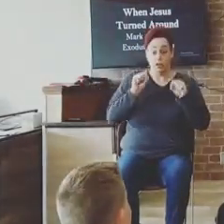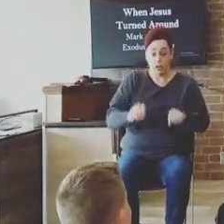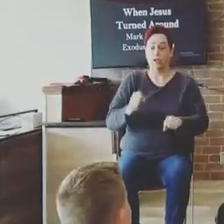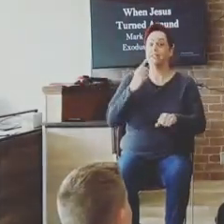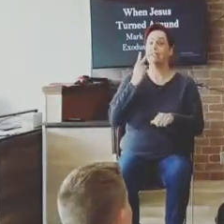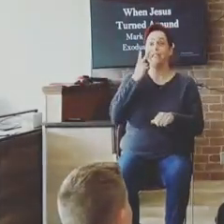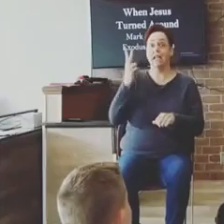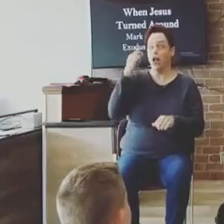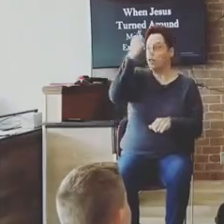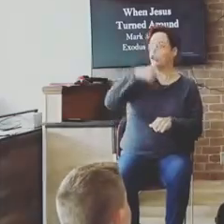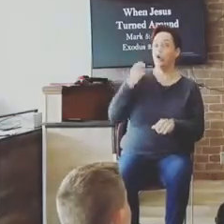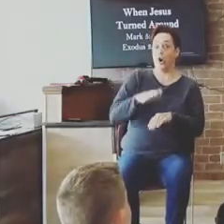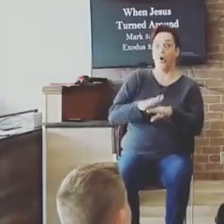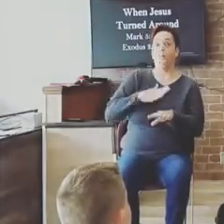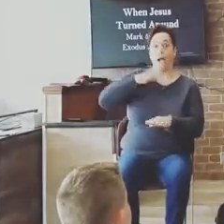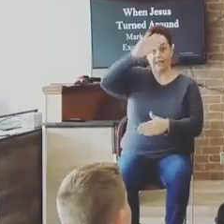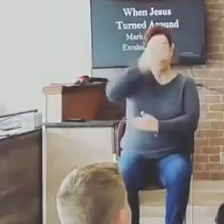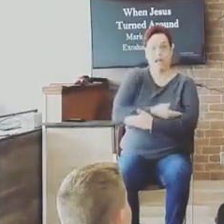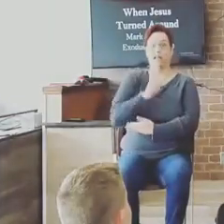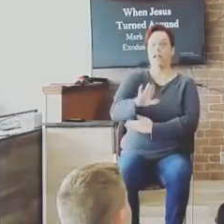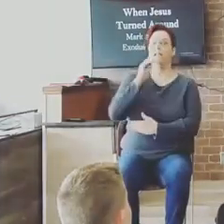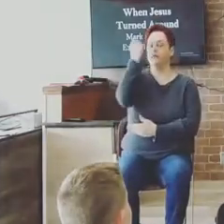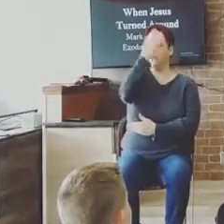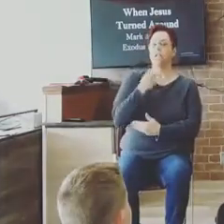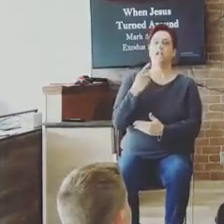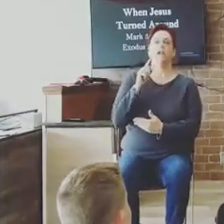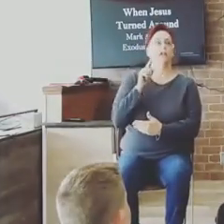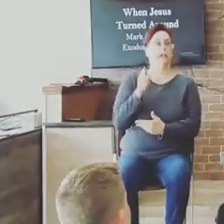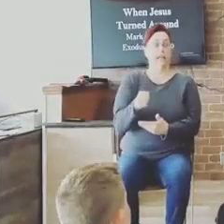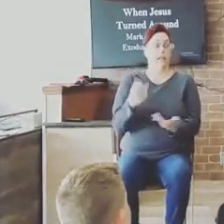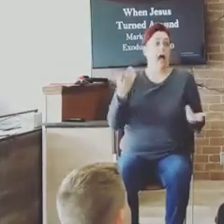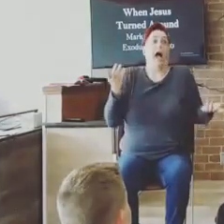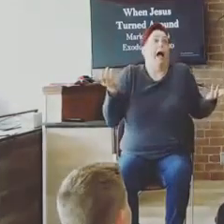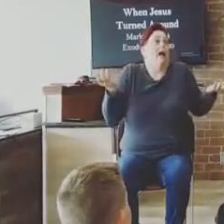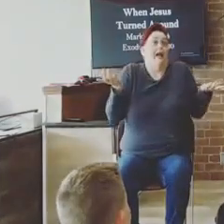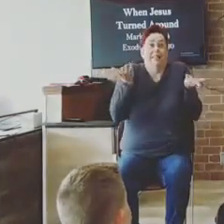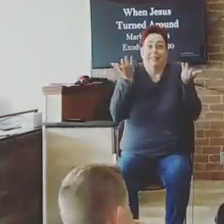You can see that he was just, I just don't know.